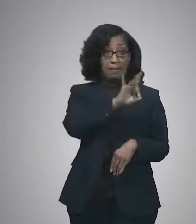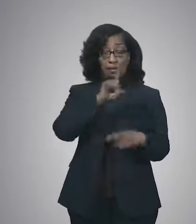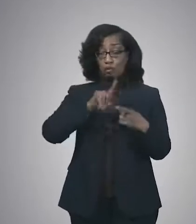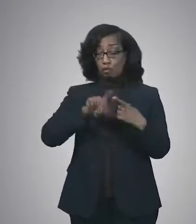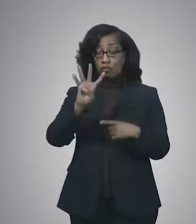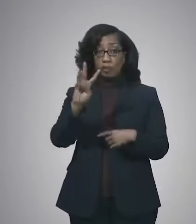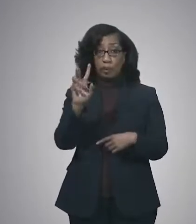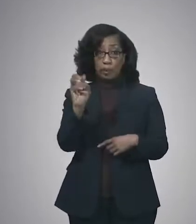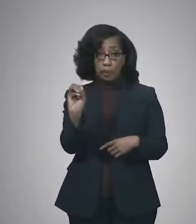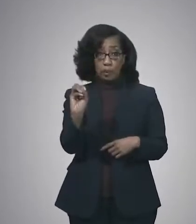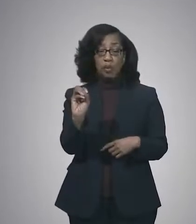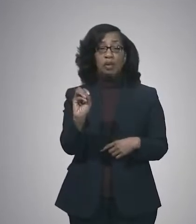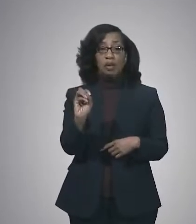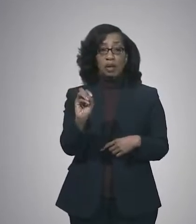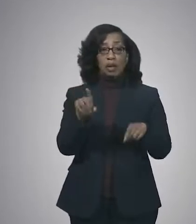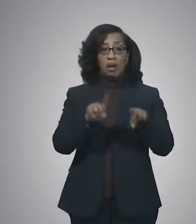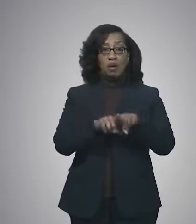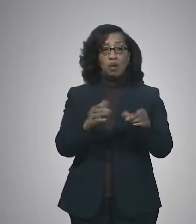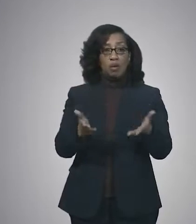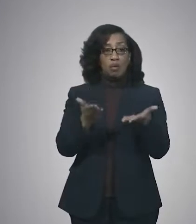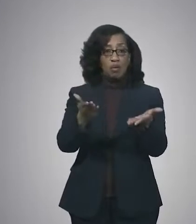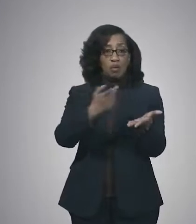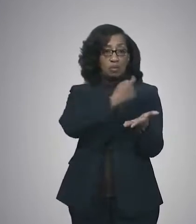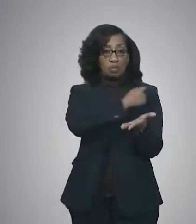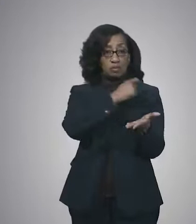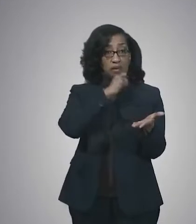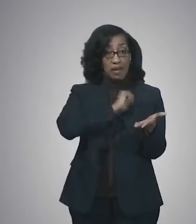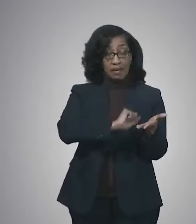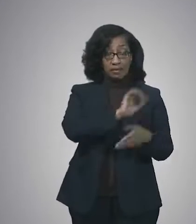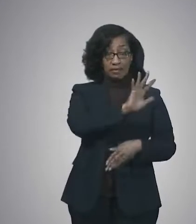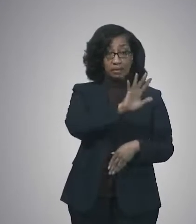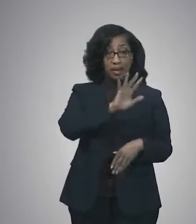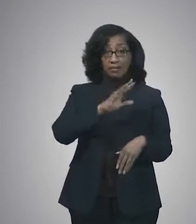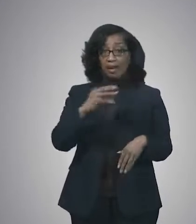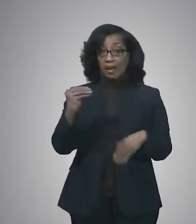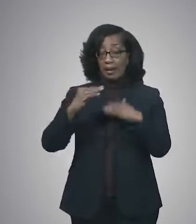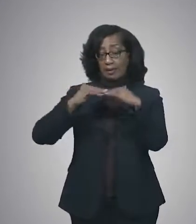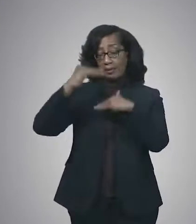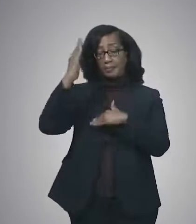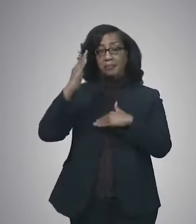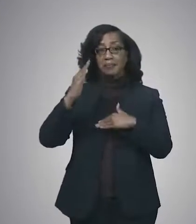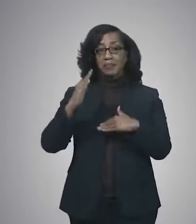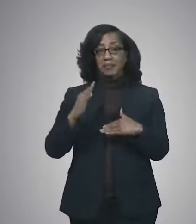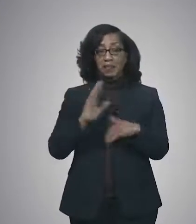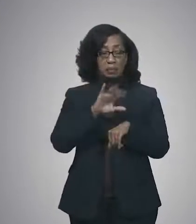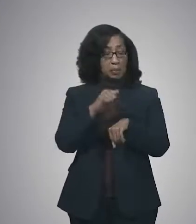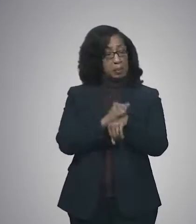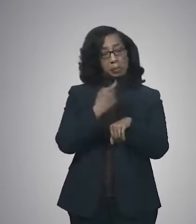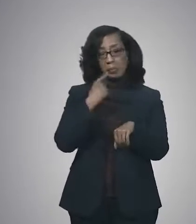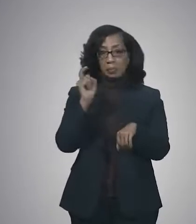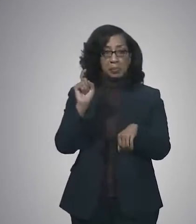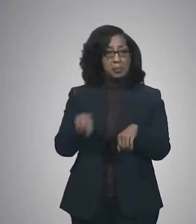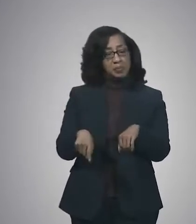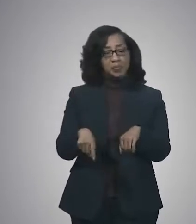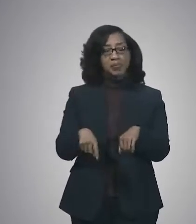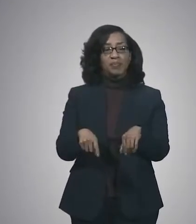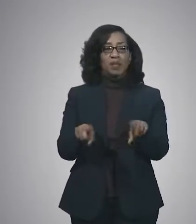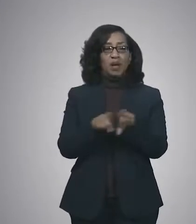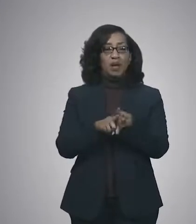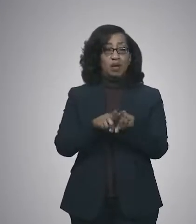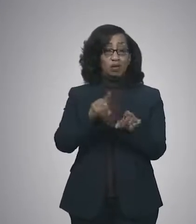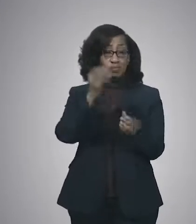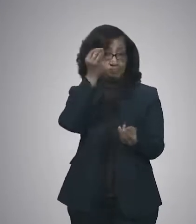4.30 p.m., and offers vaccinations for ages 5 and older, no appointment needed. And please